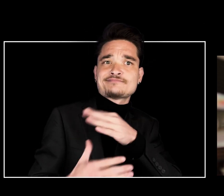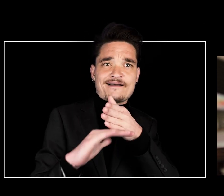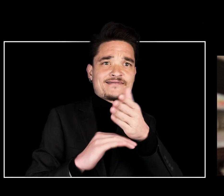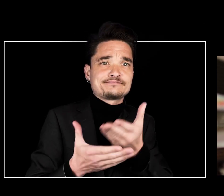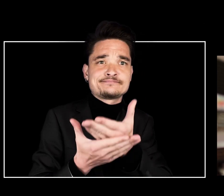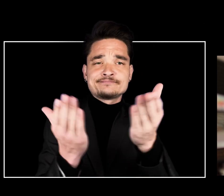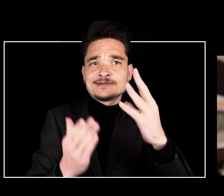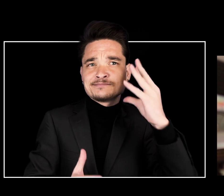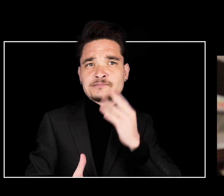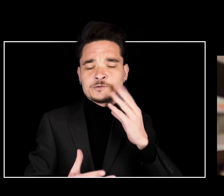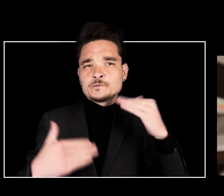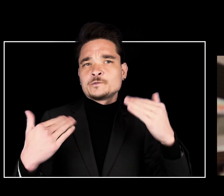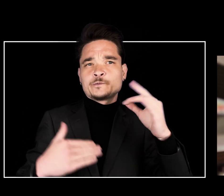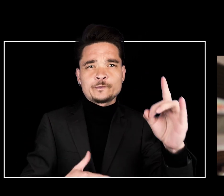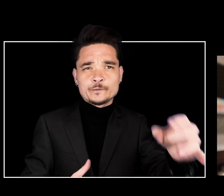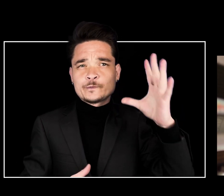disaster.